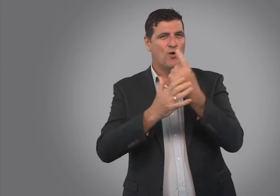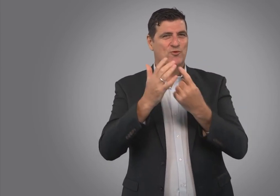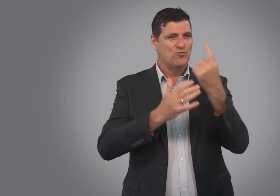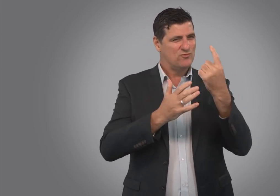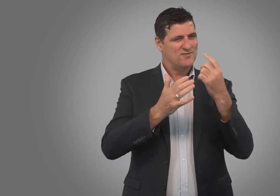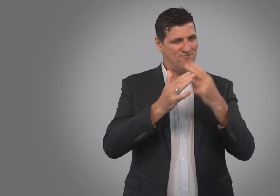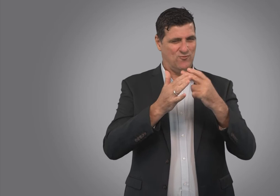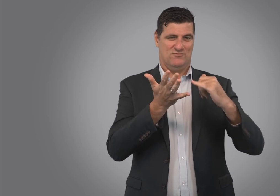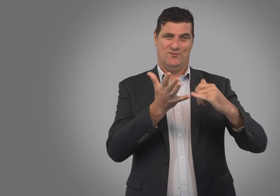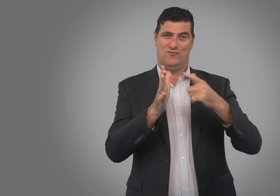Australia.